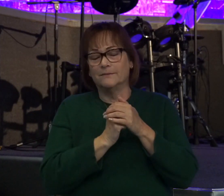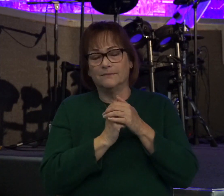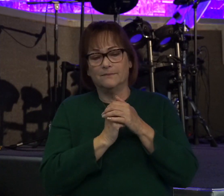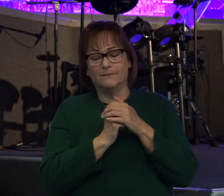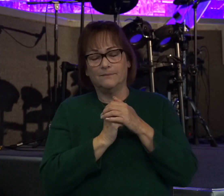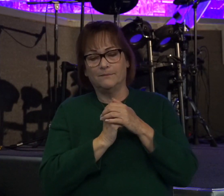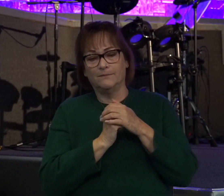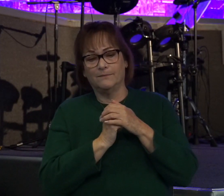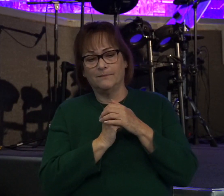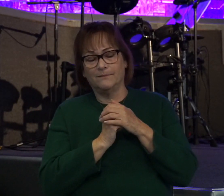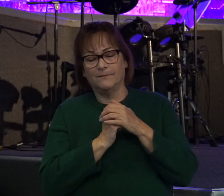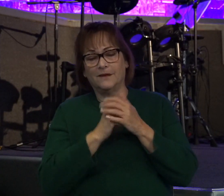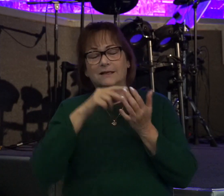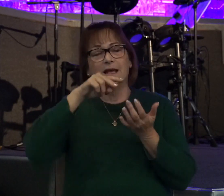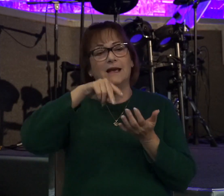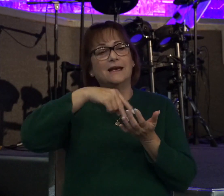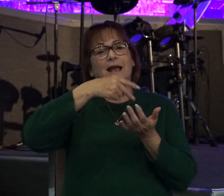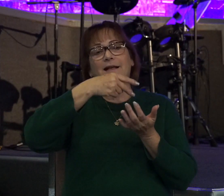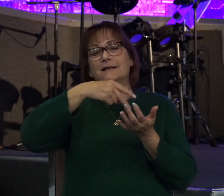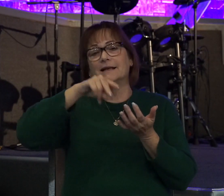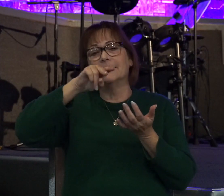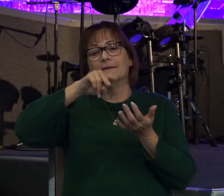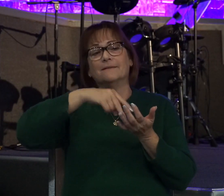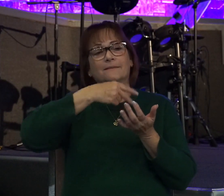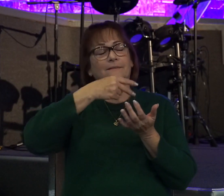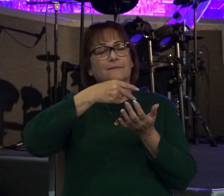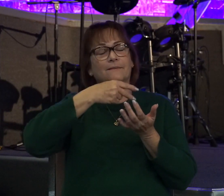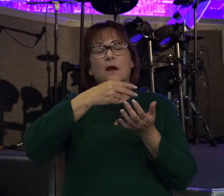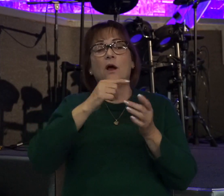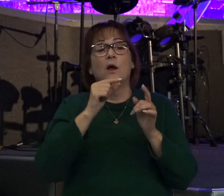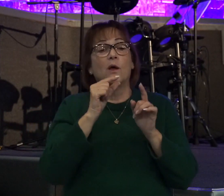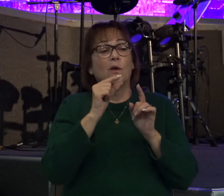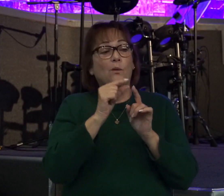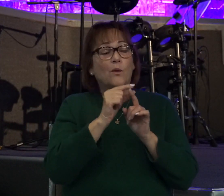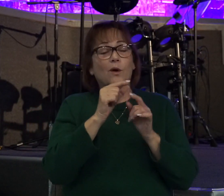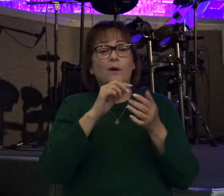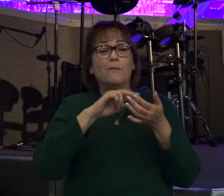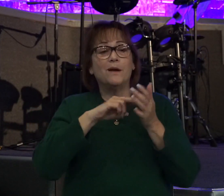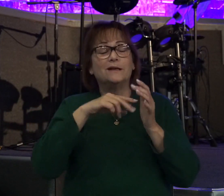This dancing. And the word actually means whirling, spinning around.